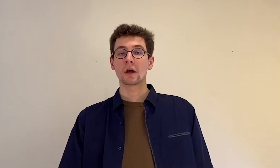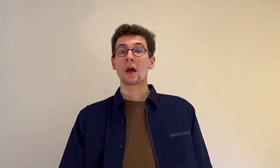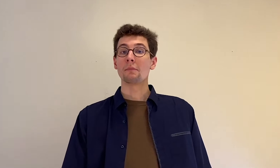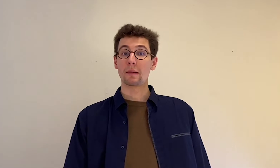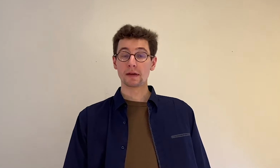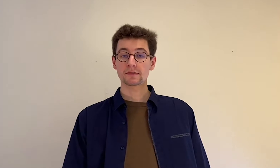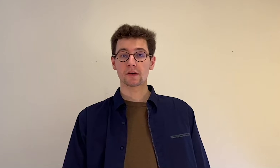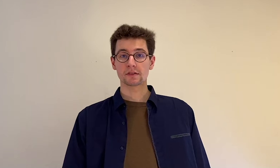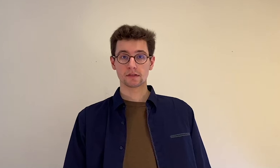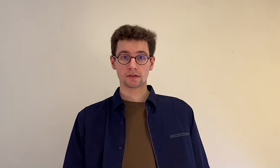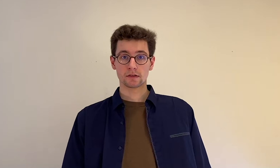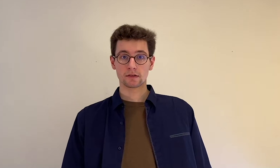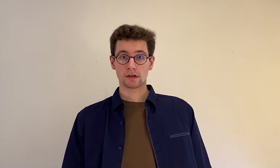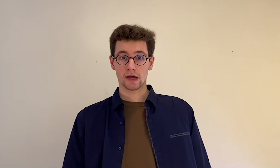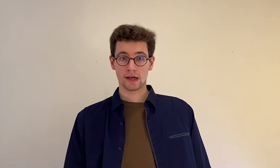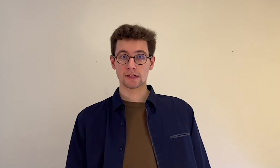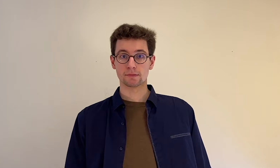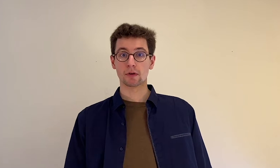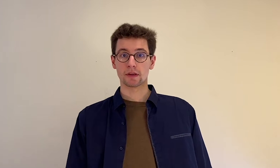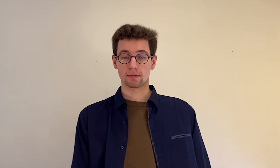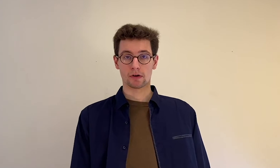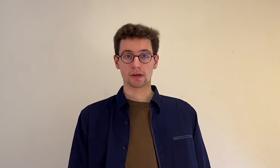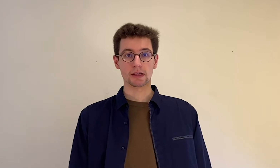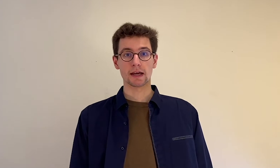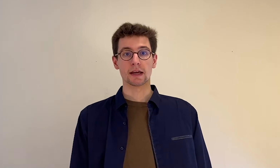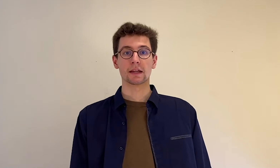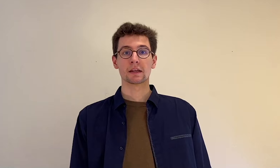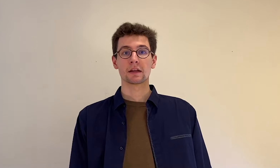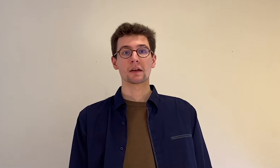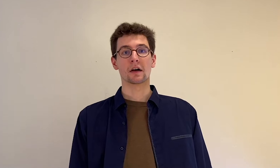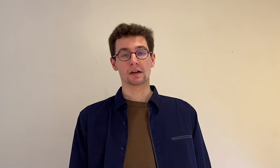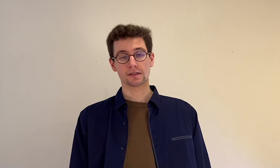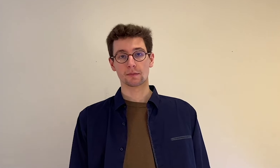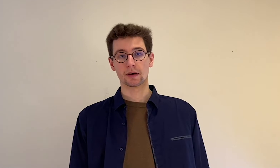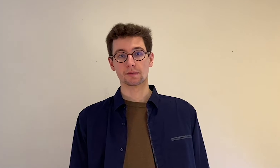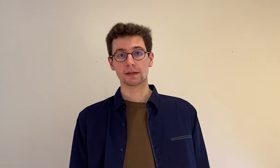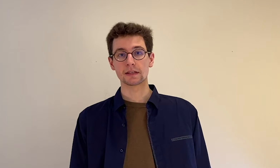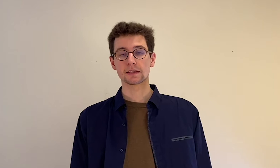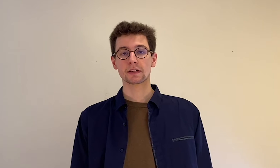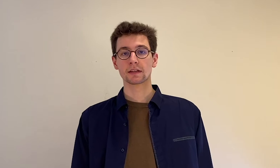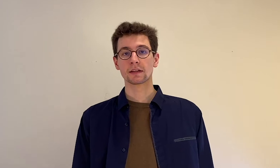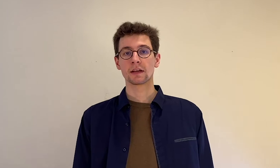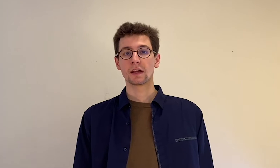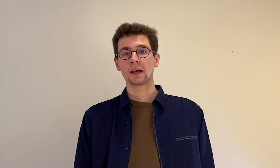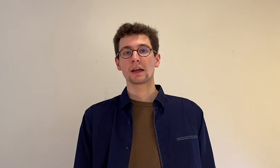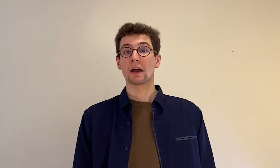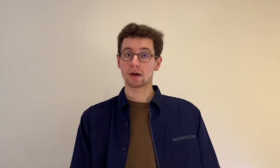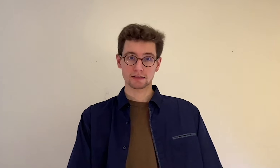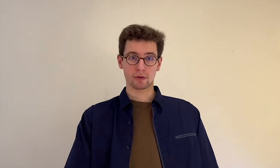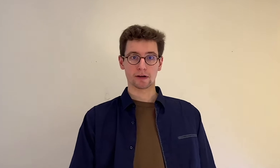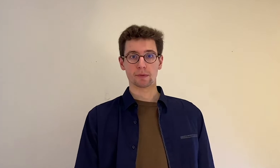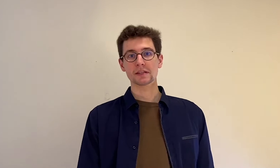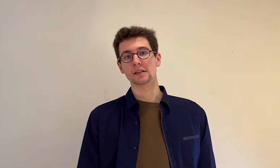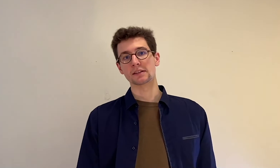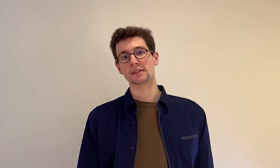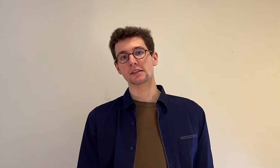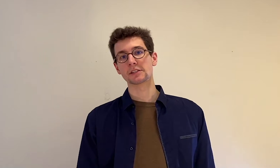My best friend had his birthday party at Austin Park & Pizza. Now Austin Park & Pizza is this